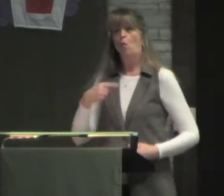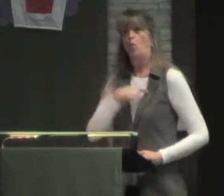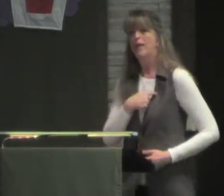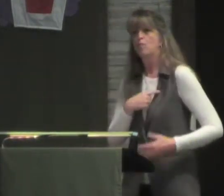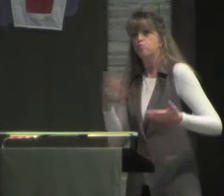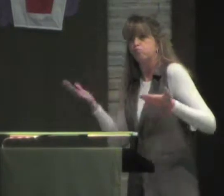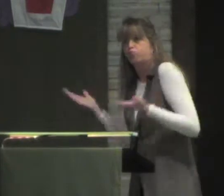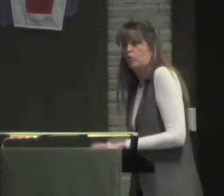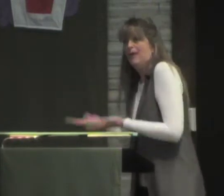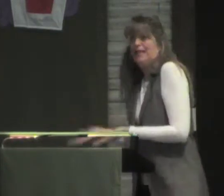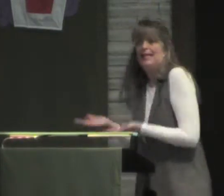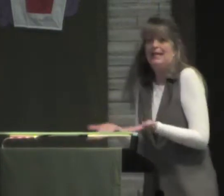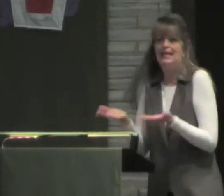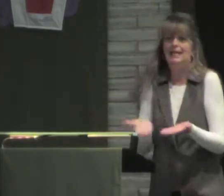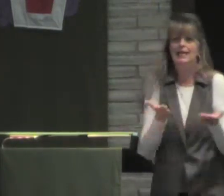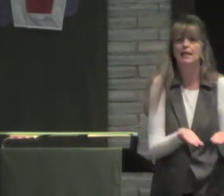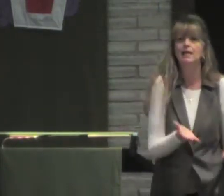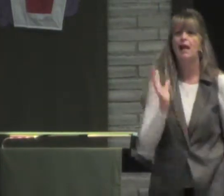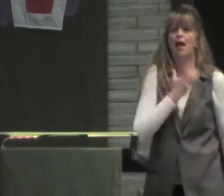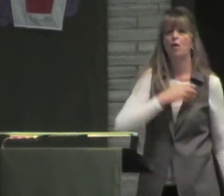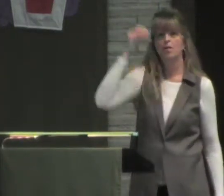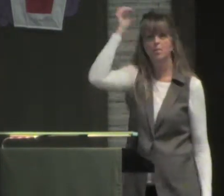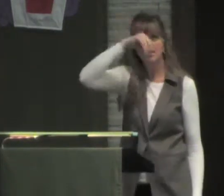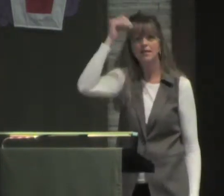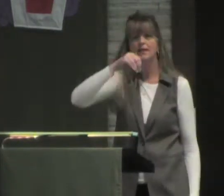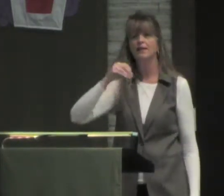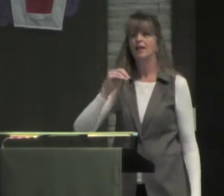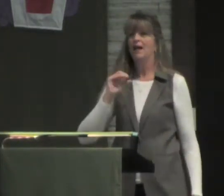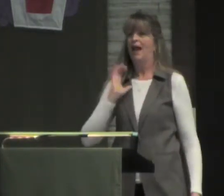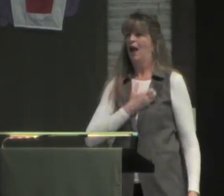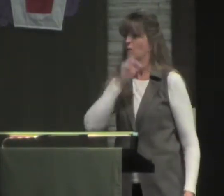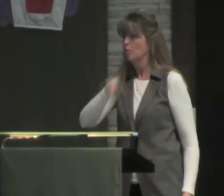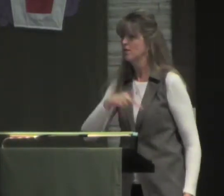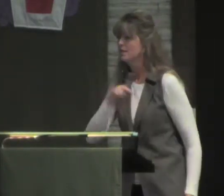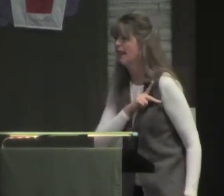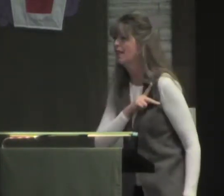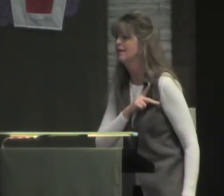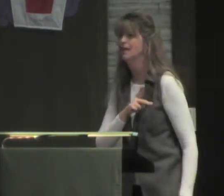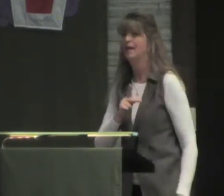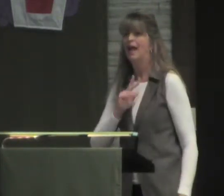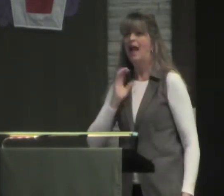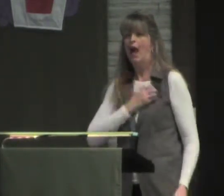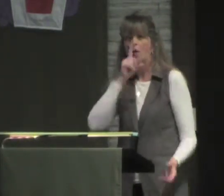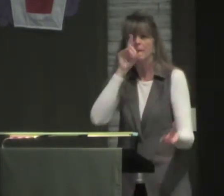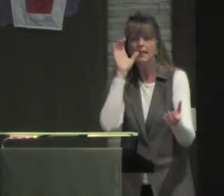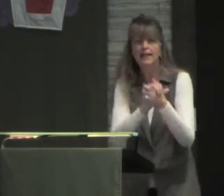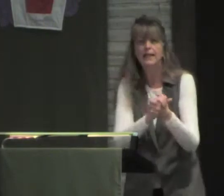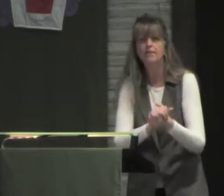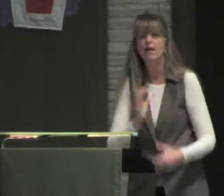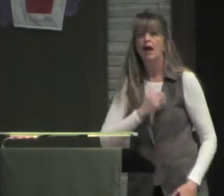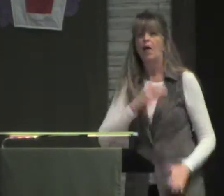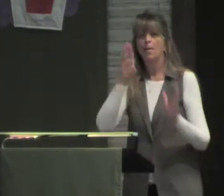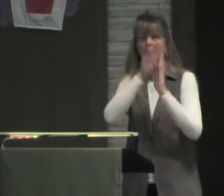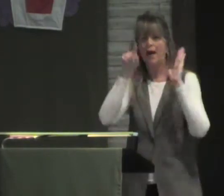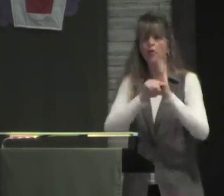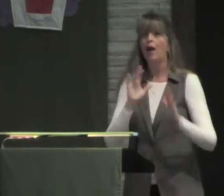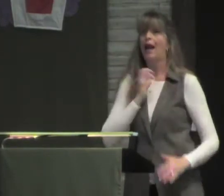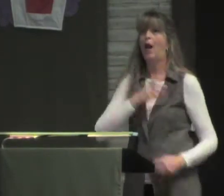in those interpretations? We bring our personalities, our opinions, our beliefs,